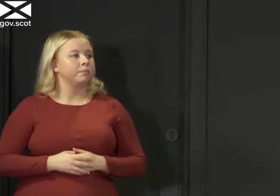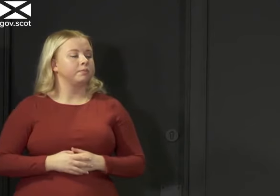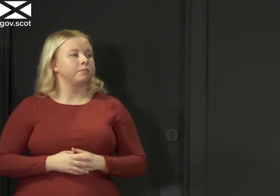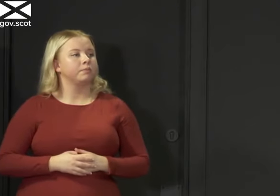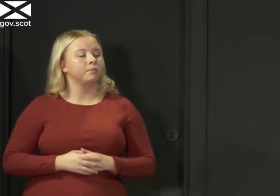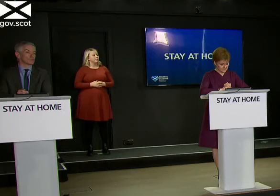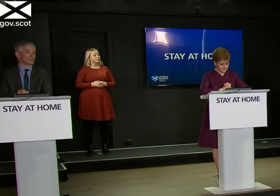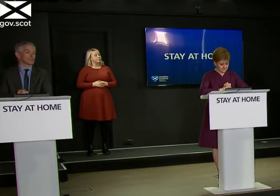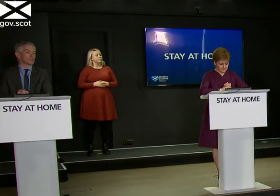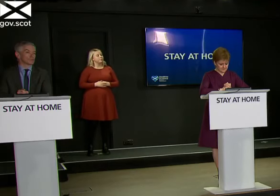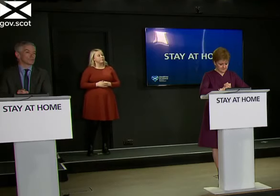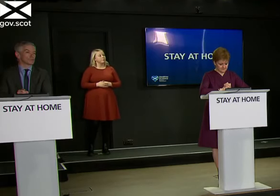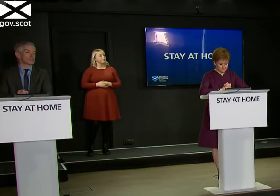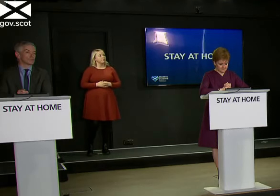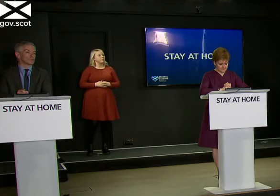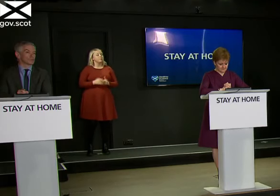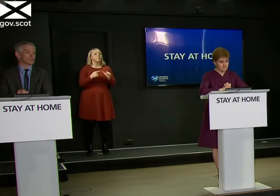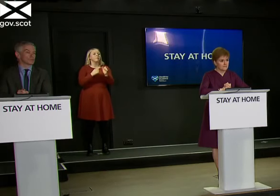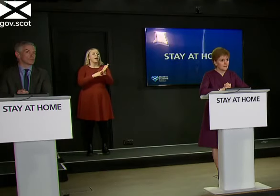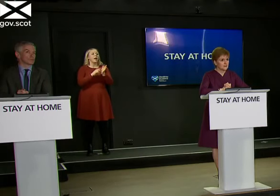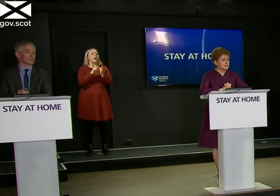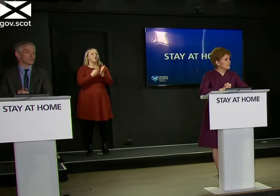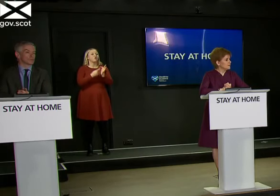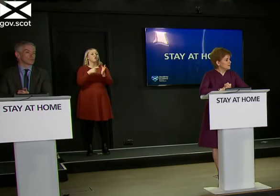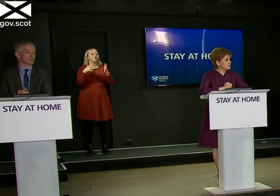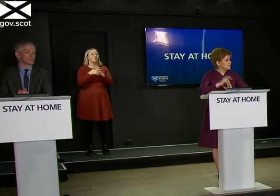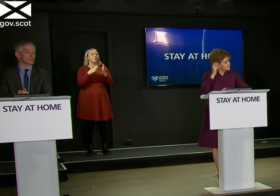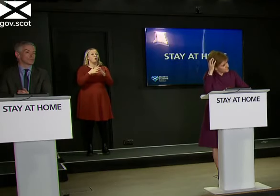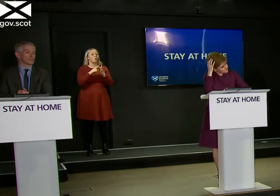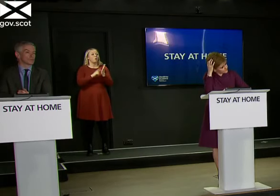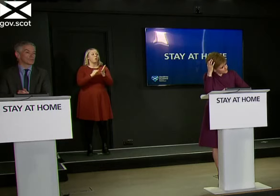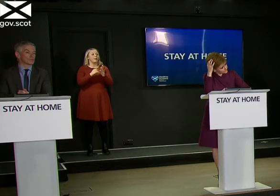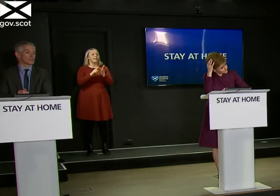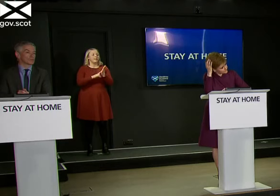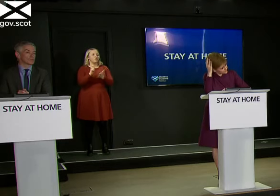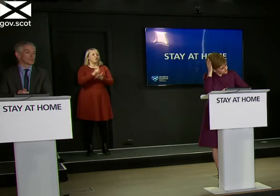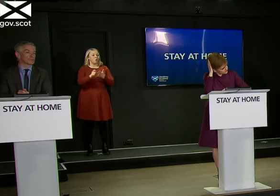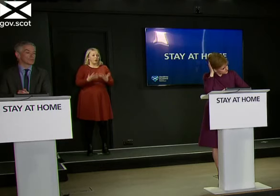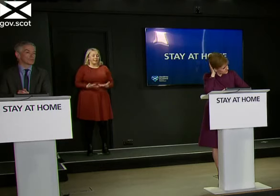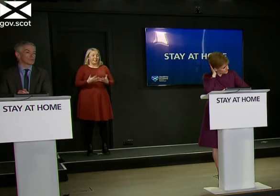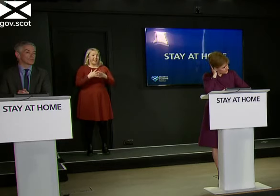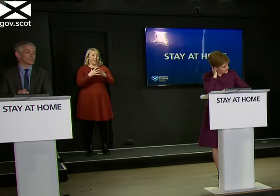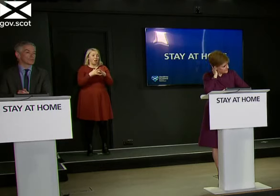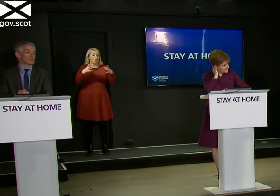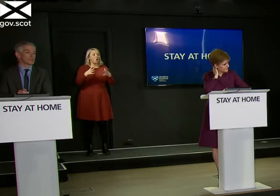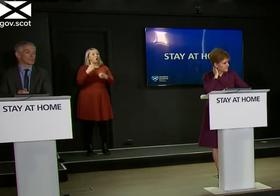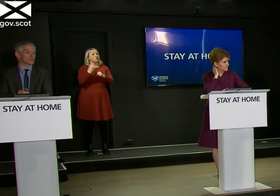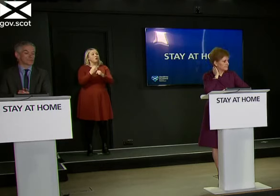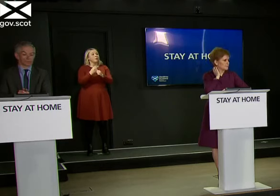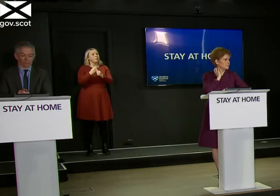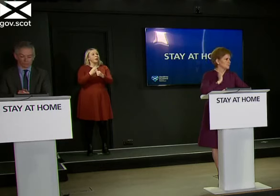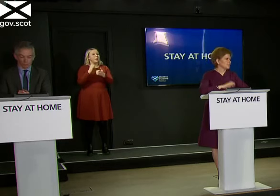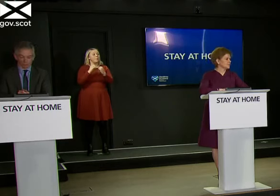Thanks, First Minister. Andrew Wilson has written for The Times today that large government bonds should be issued to